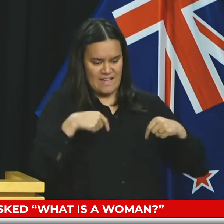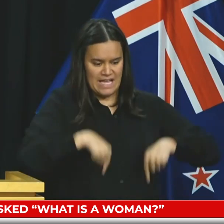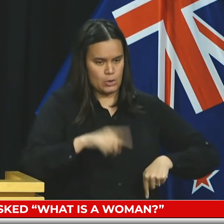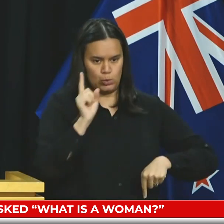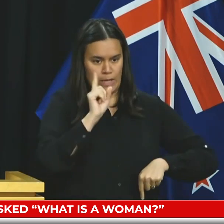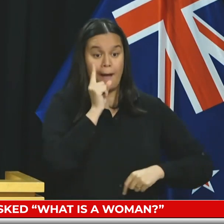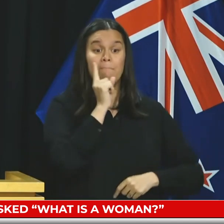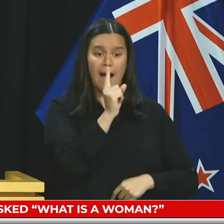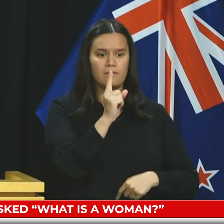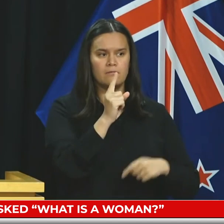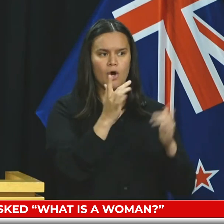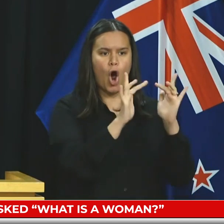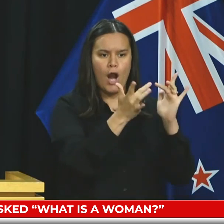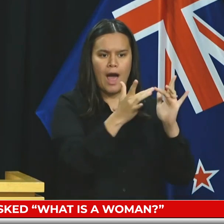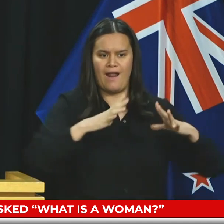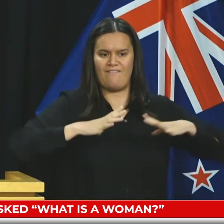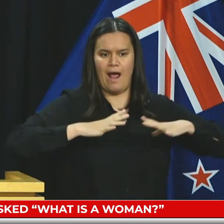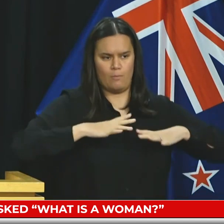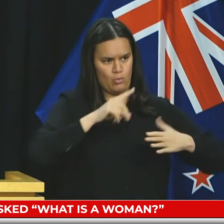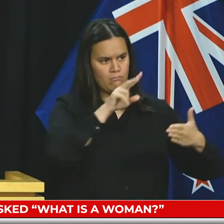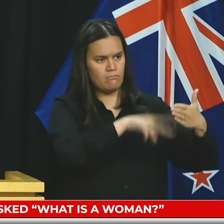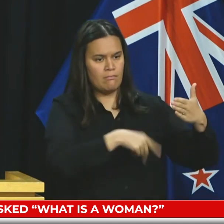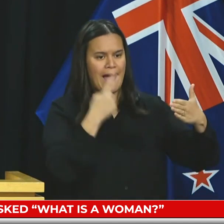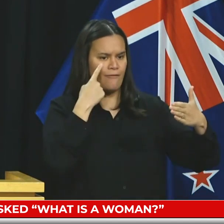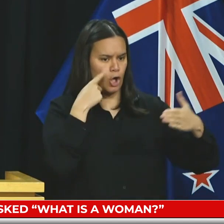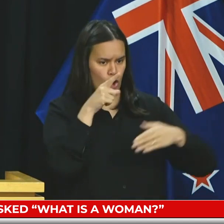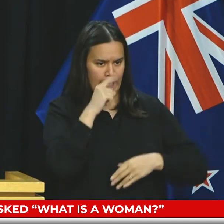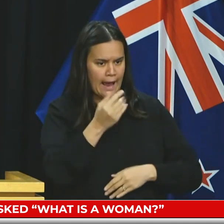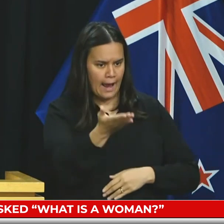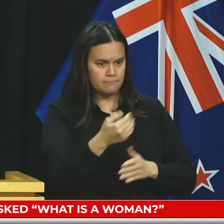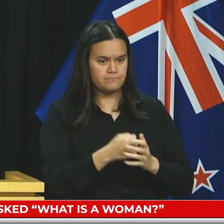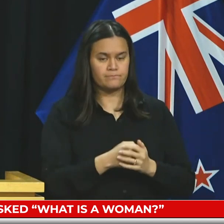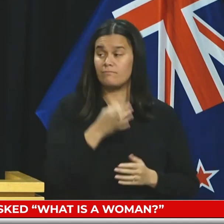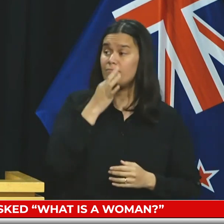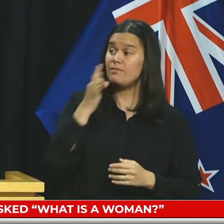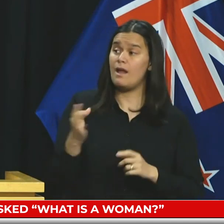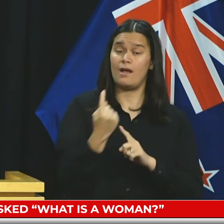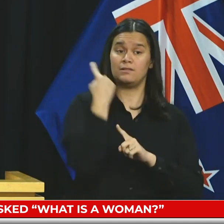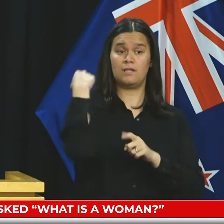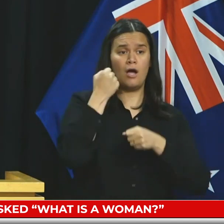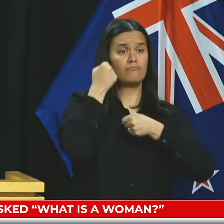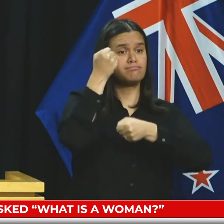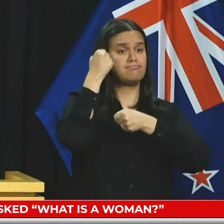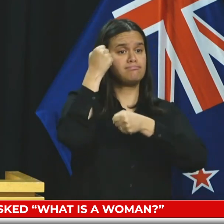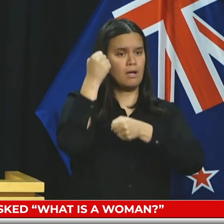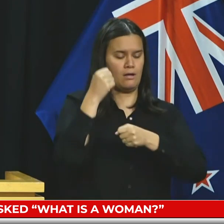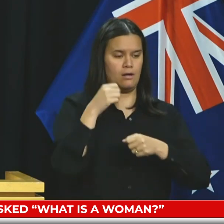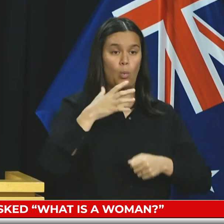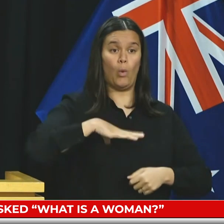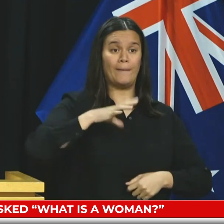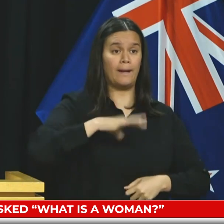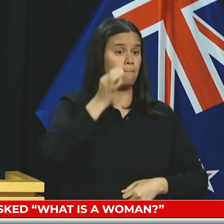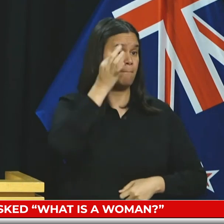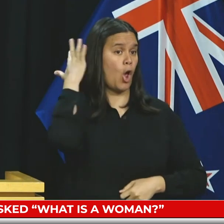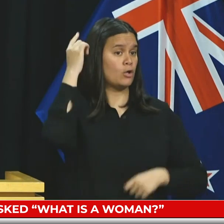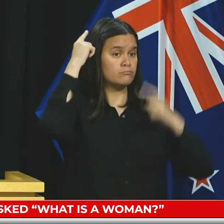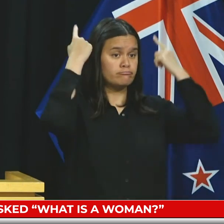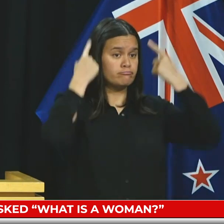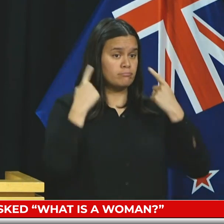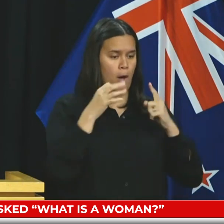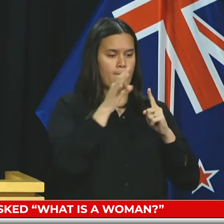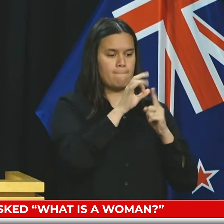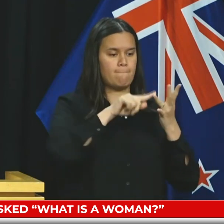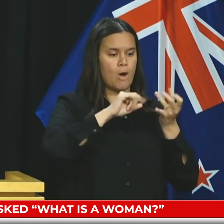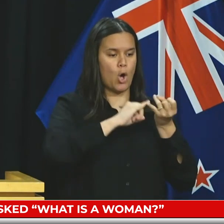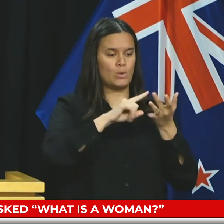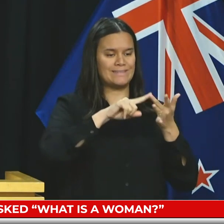that process is. One follow-up. You described that you thought some of Rosie Parker's views were abhorrent. Could you tell